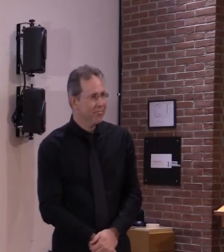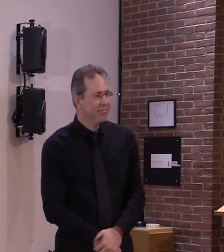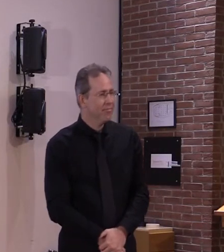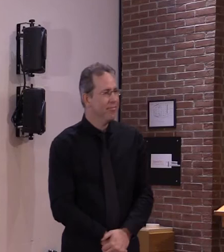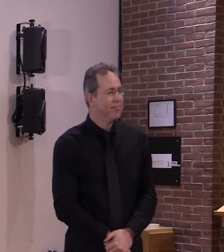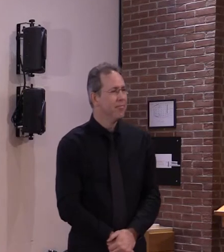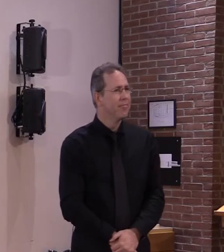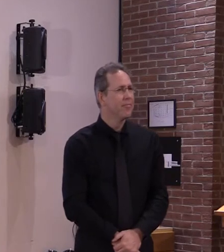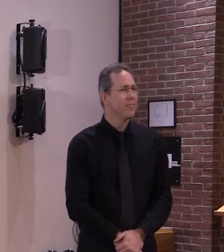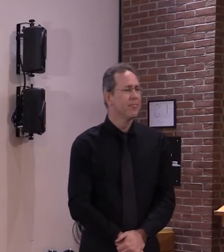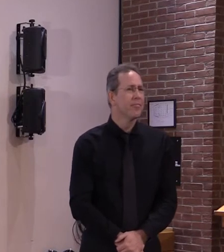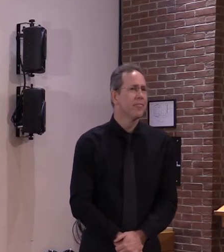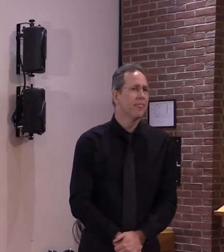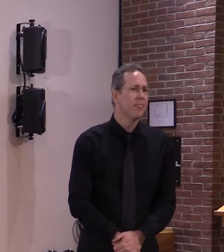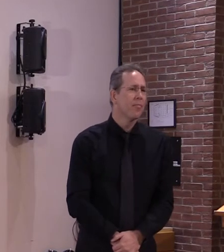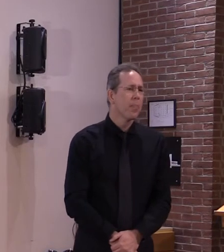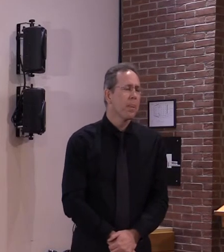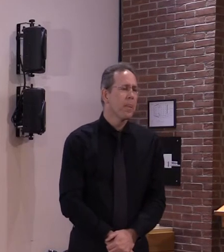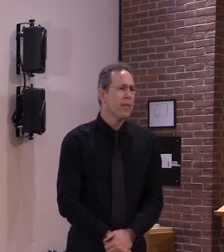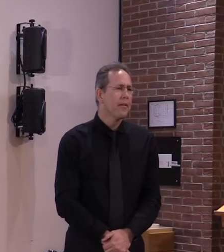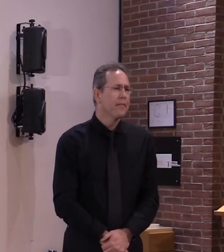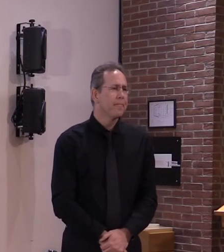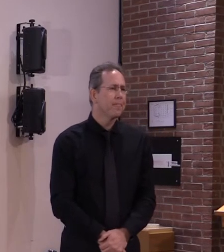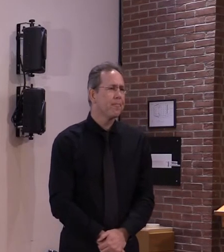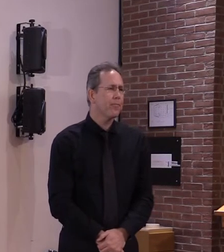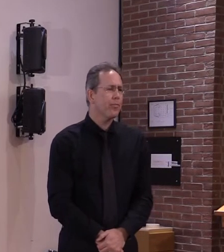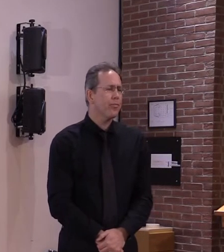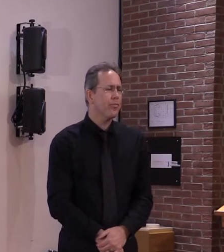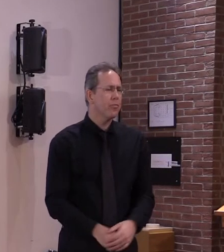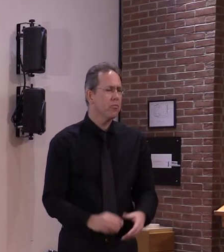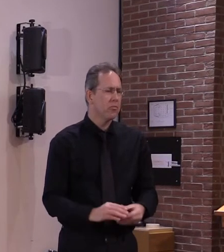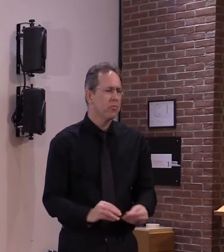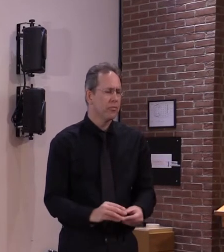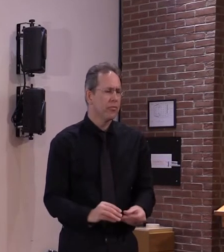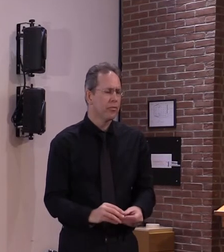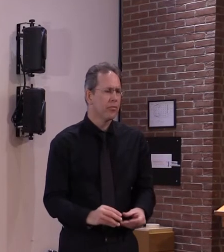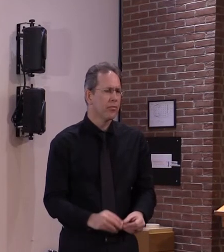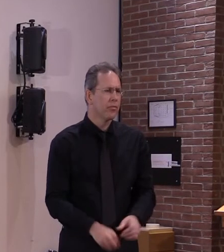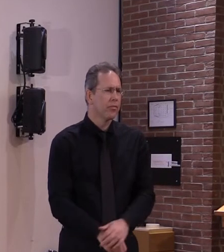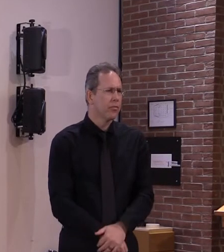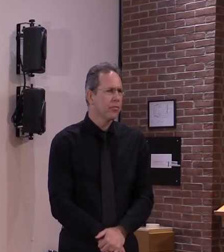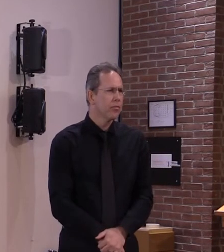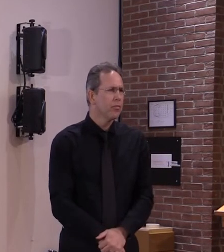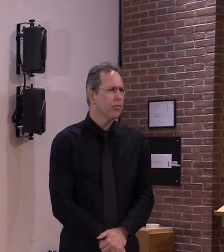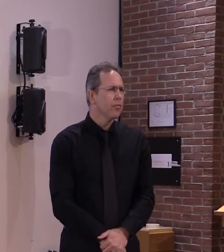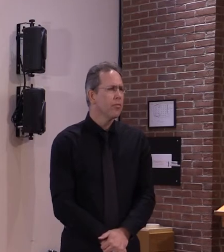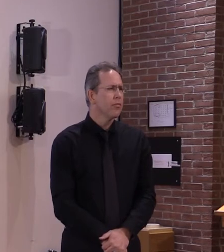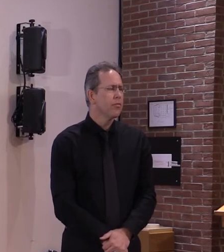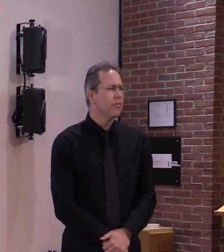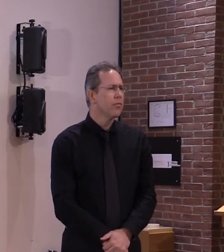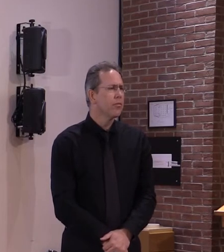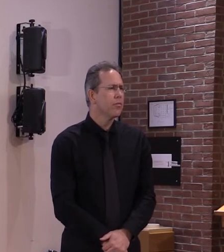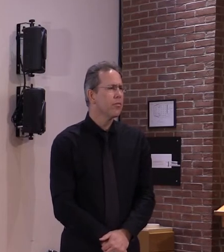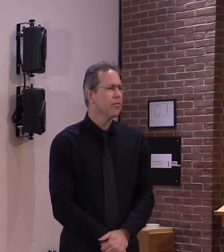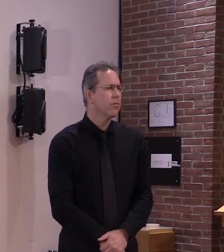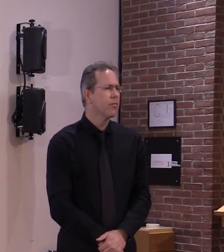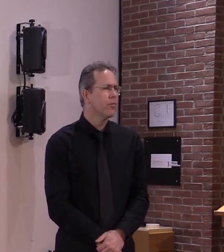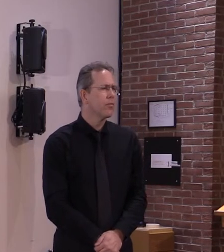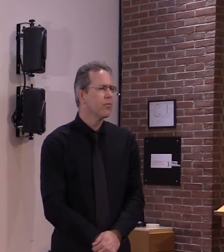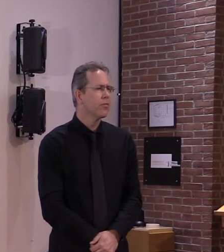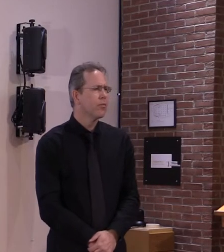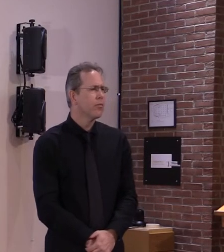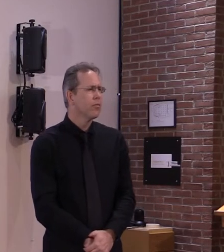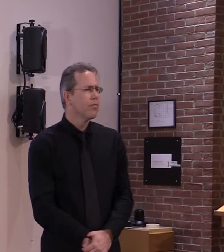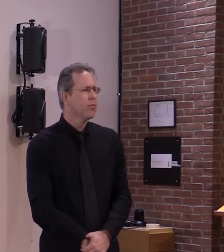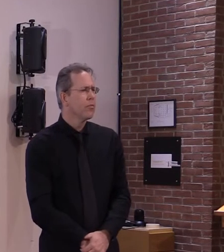is there a way for the state to kind of track or or register people who